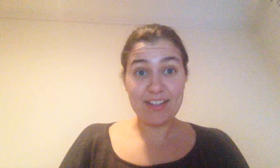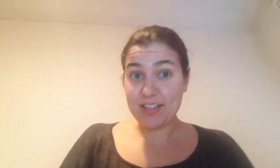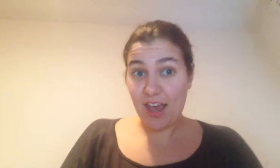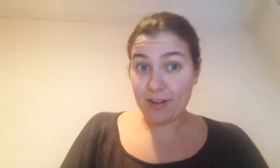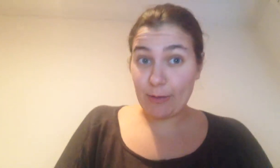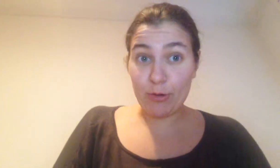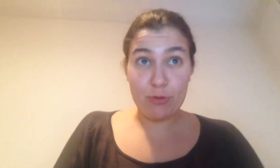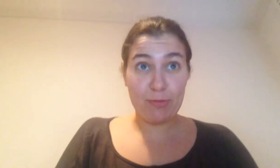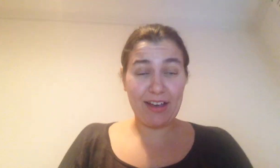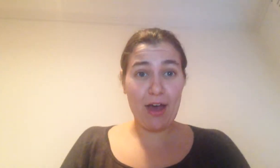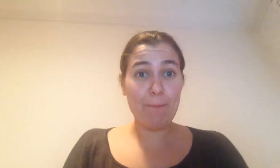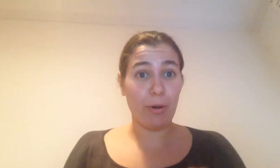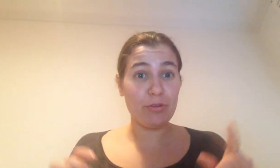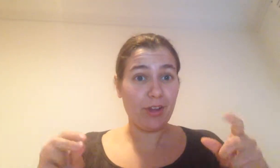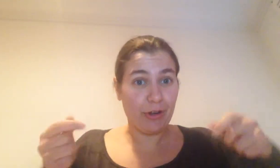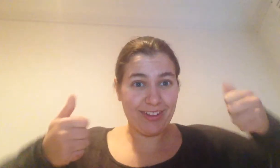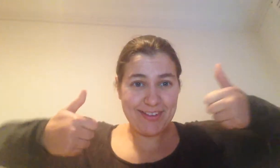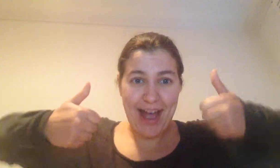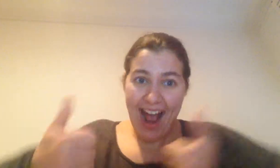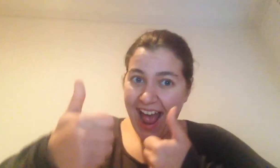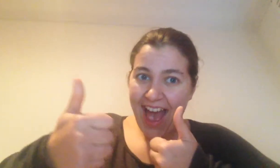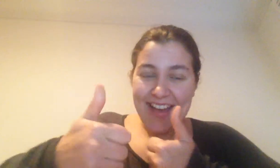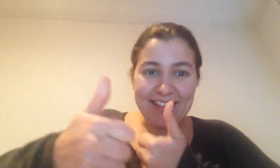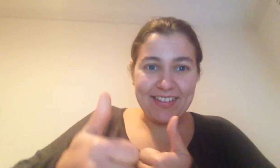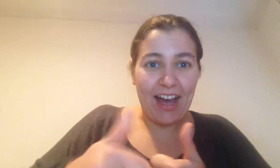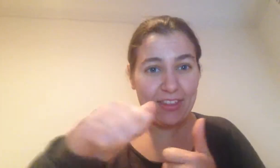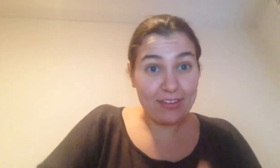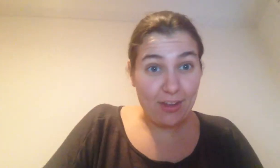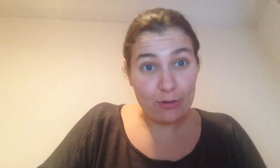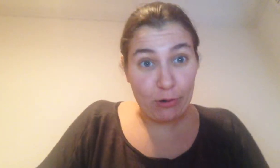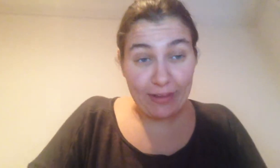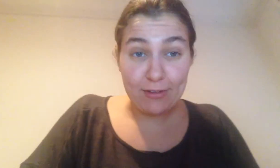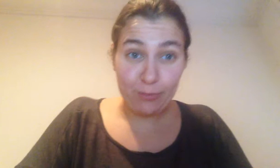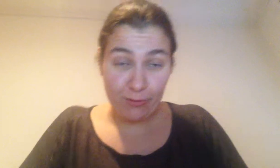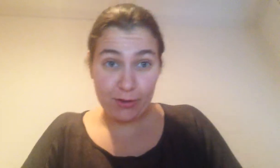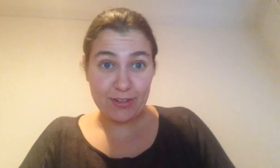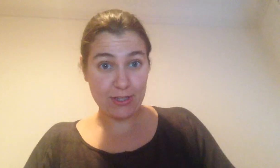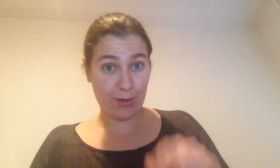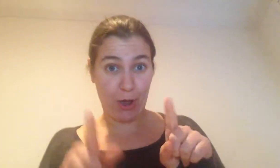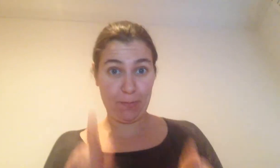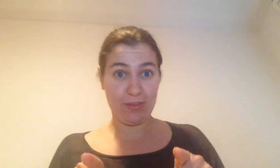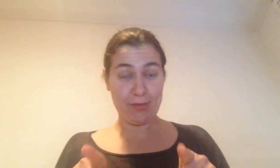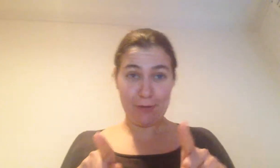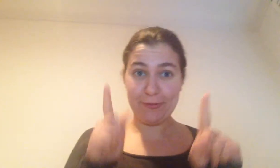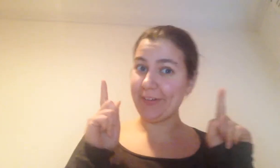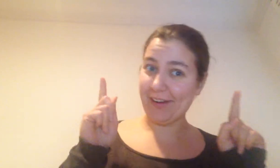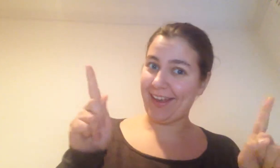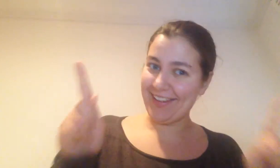Today on Rambles with Rebecca, post-colonialism. This is another request from a viewer, so I hope this is helpful. And again,